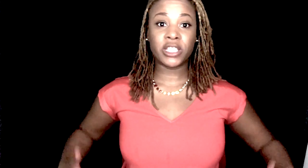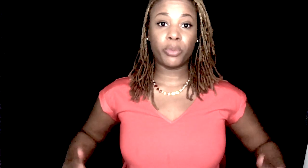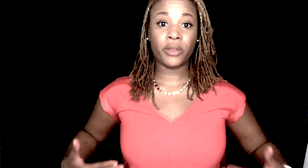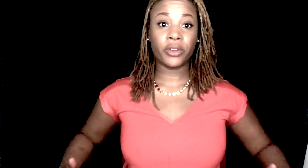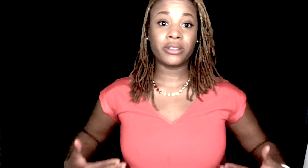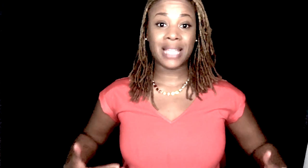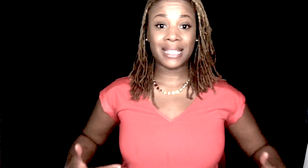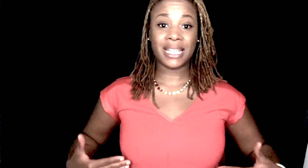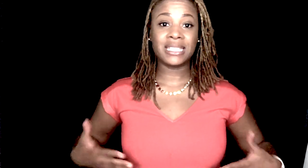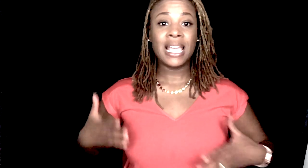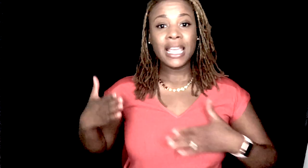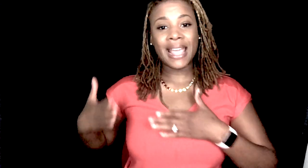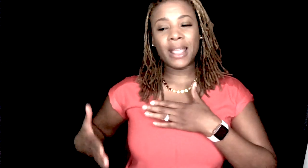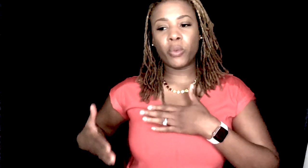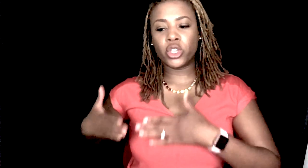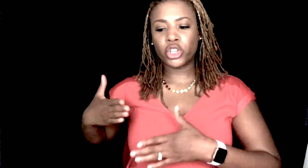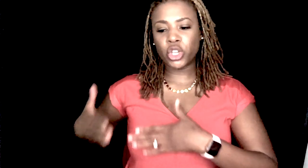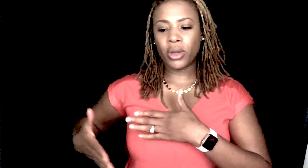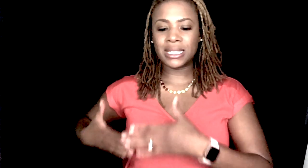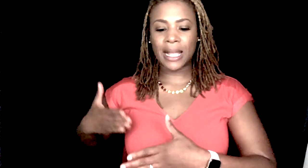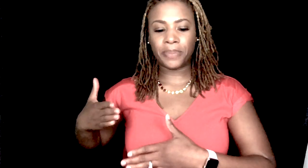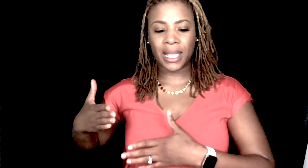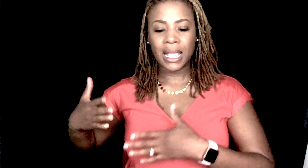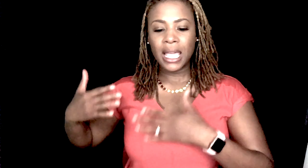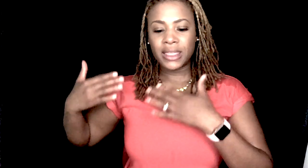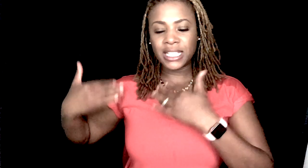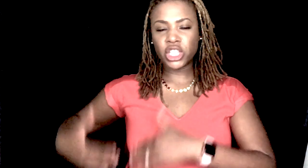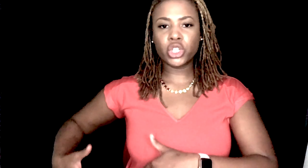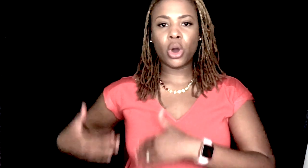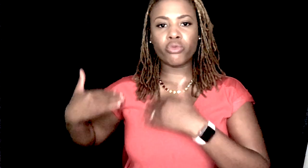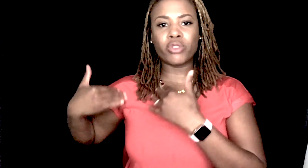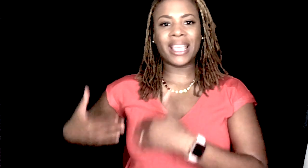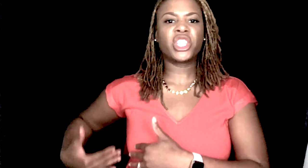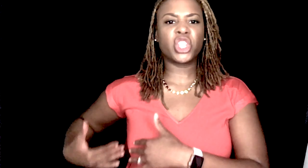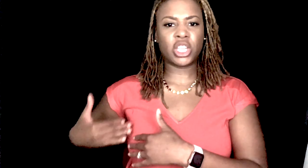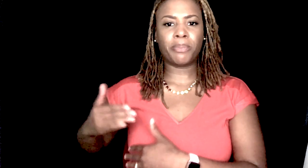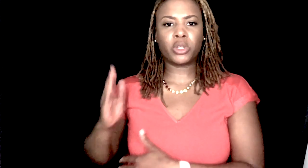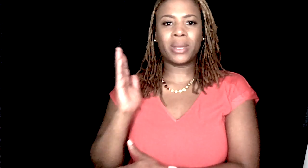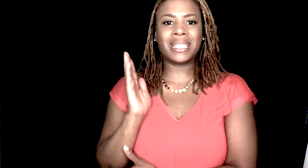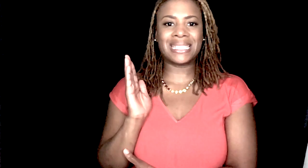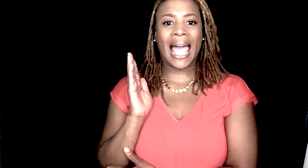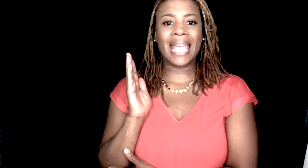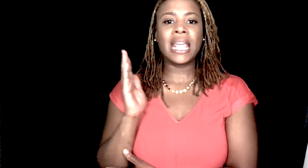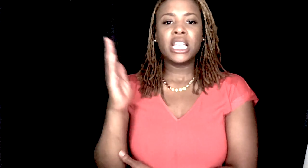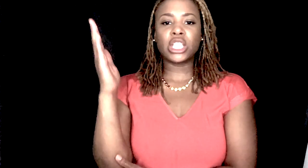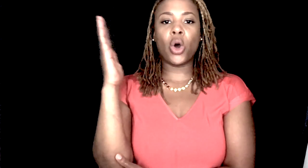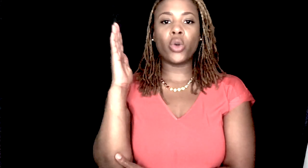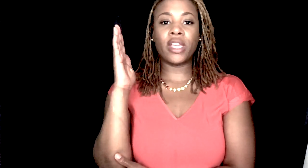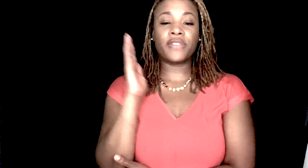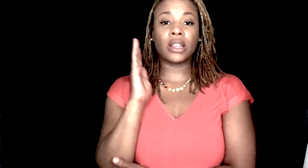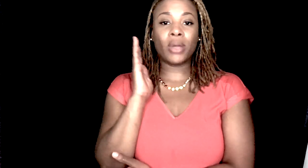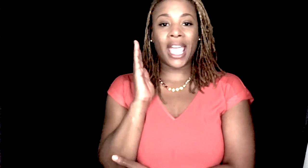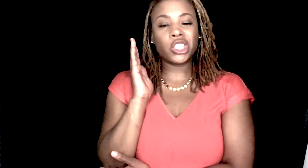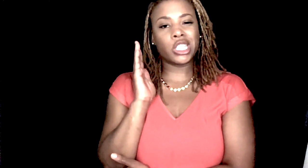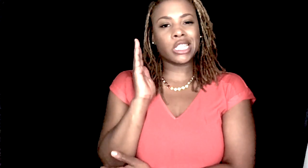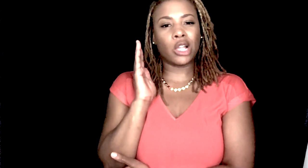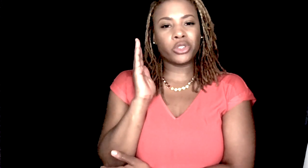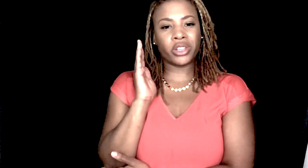point for your signs. That's that when you're showing something, this is your relationship between the sign. So, if the location is closer to